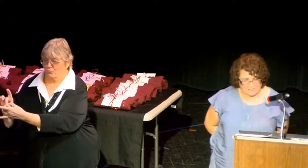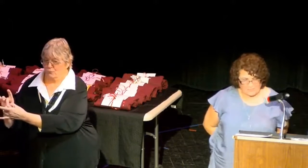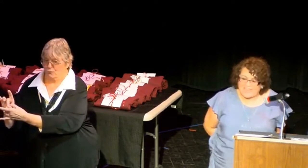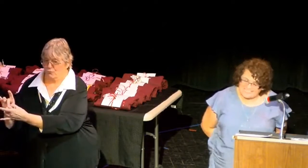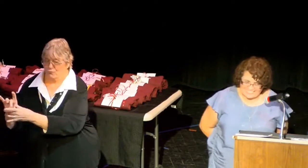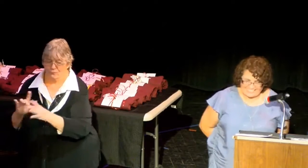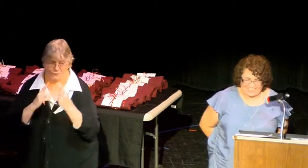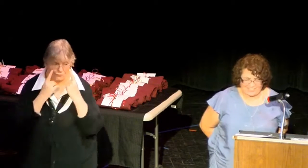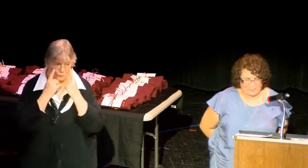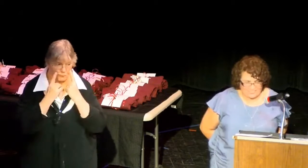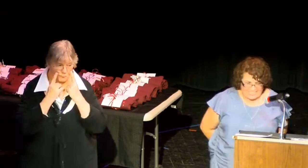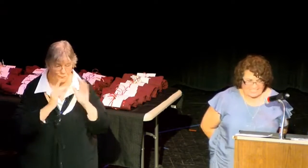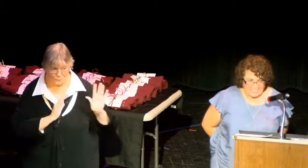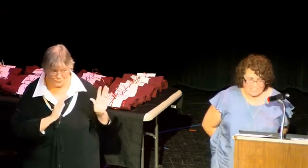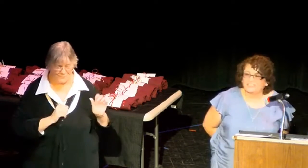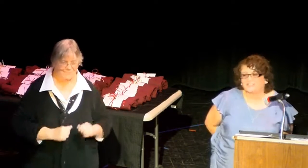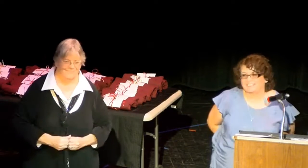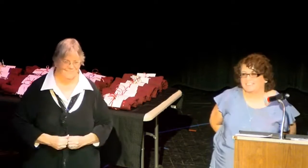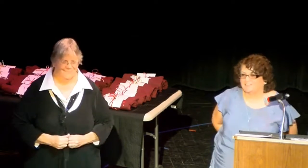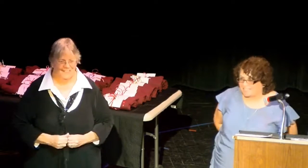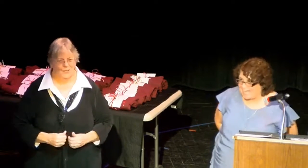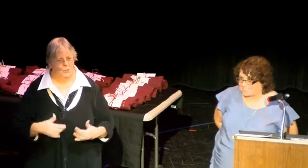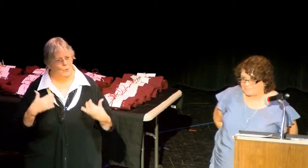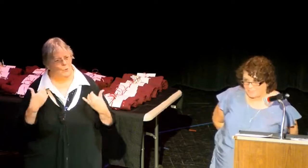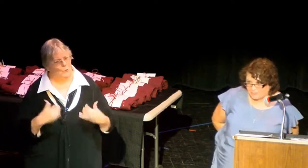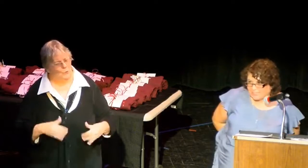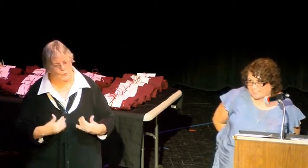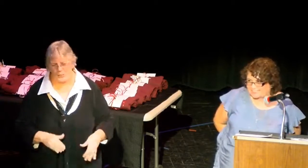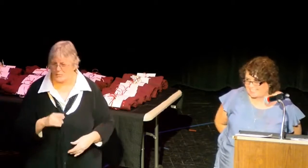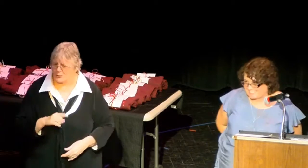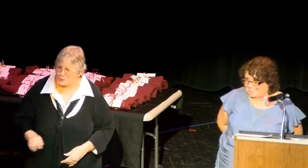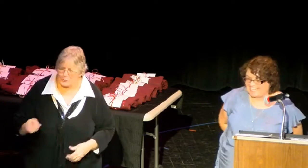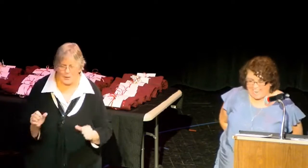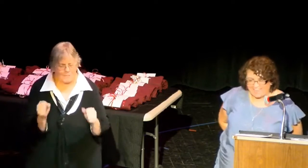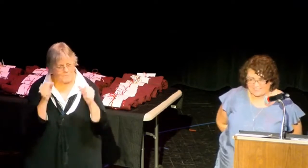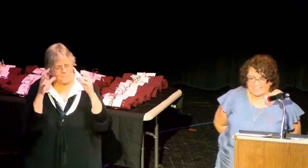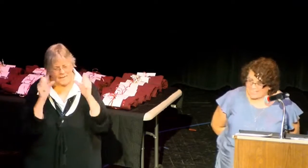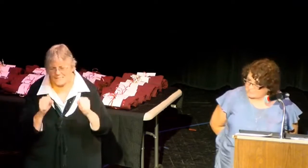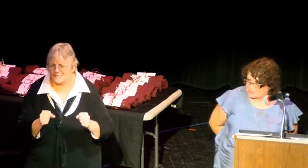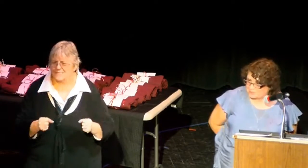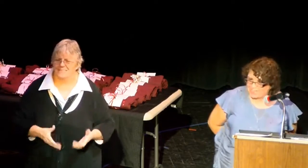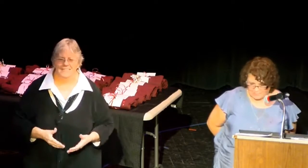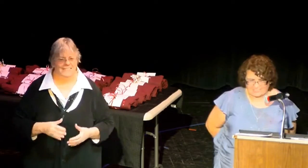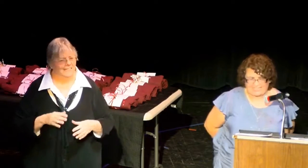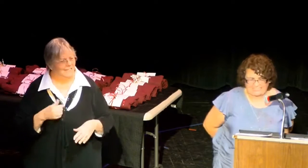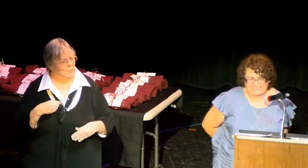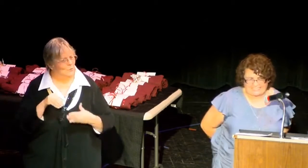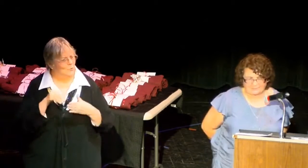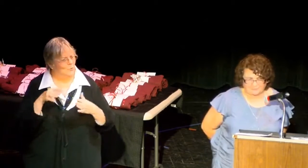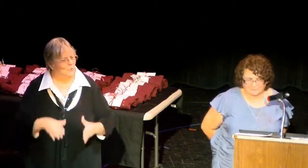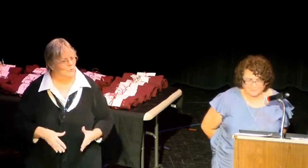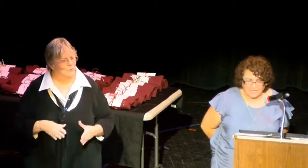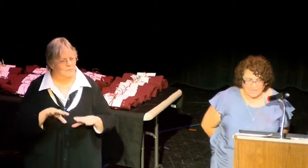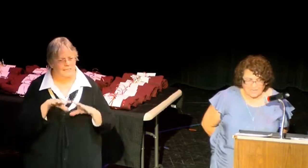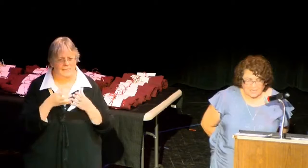The amazing and unique students of the class of 2018 and the class of 2019.